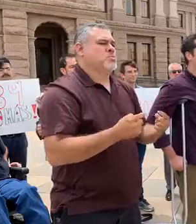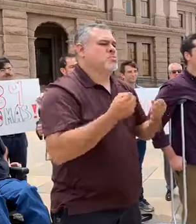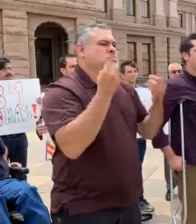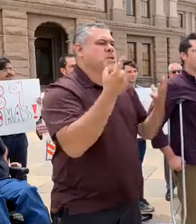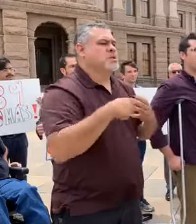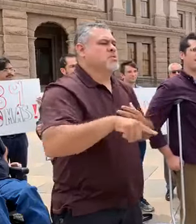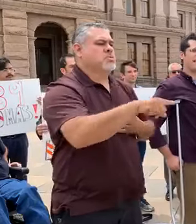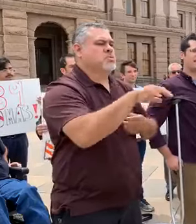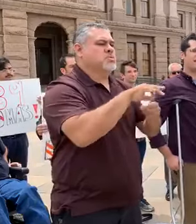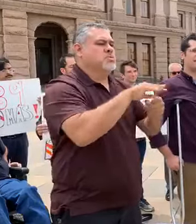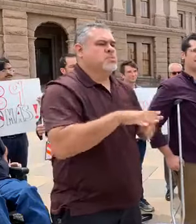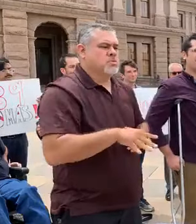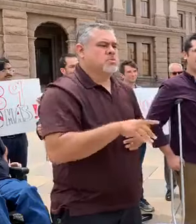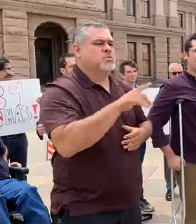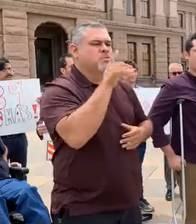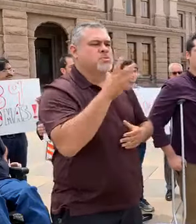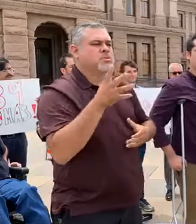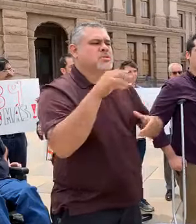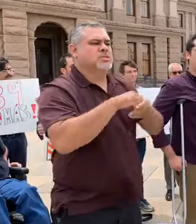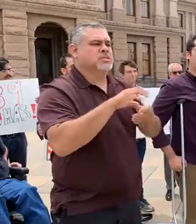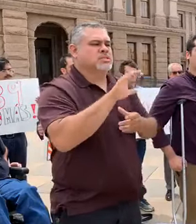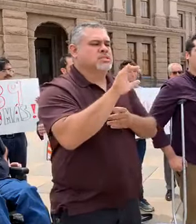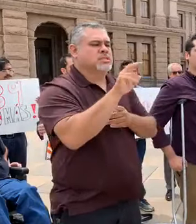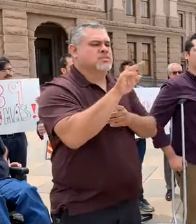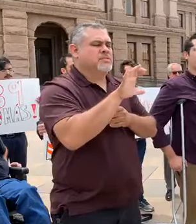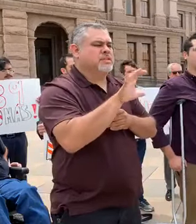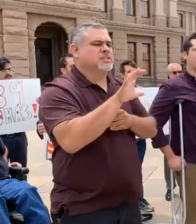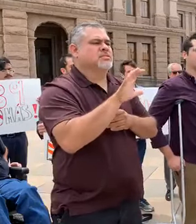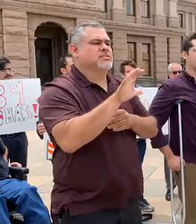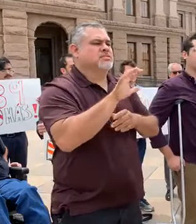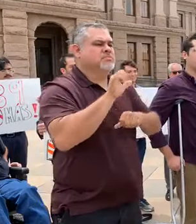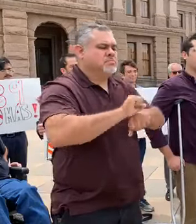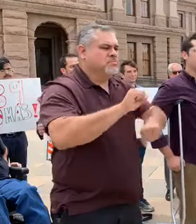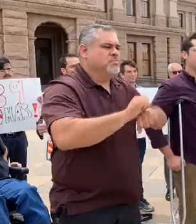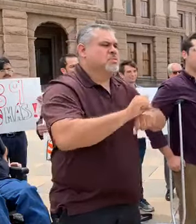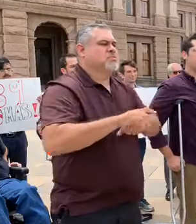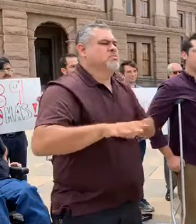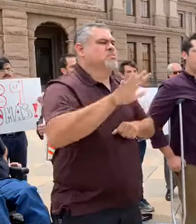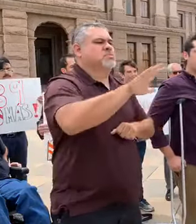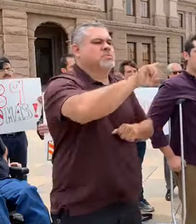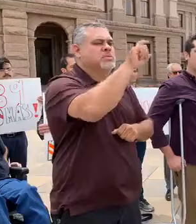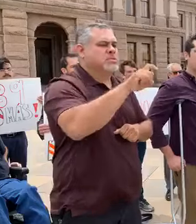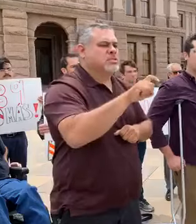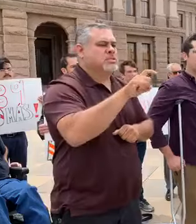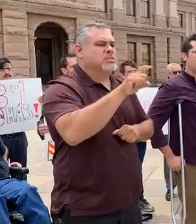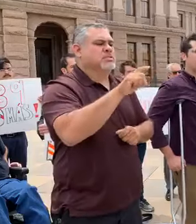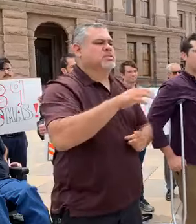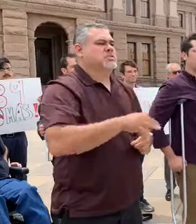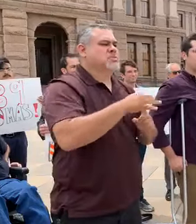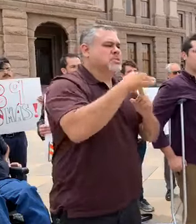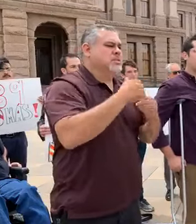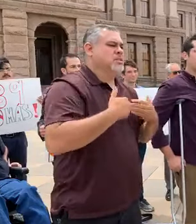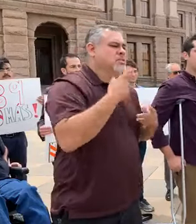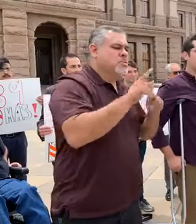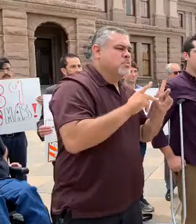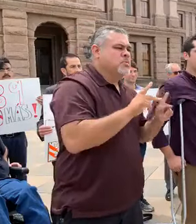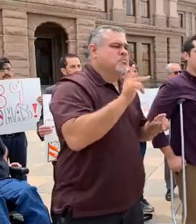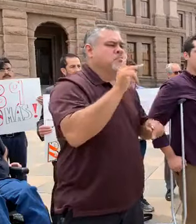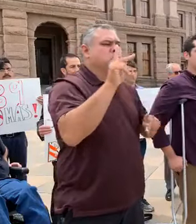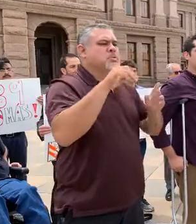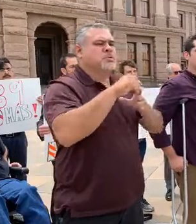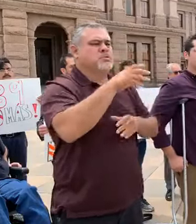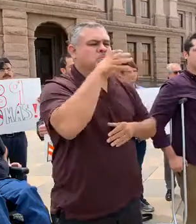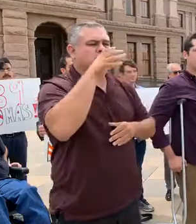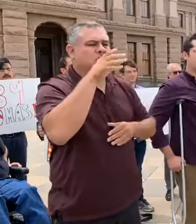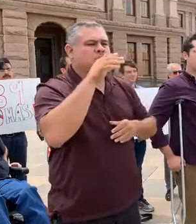communities that are engaging in civic engagement work all across the state of Texas, particularly young people, folks in rural communities,